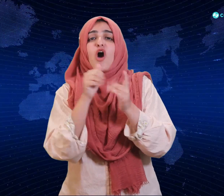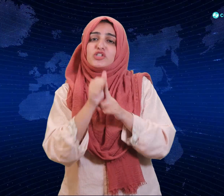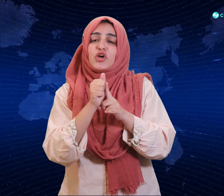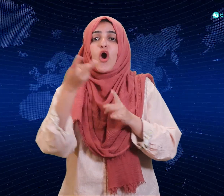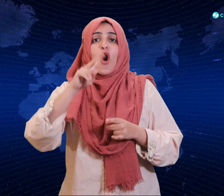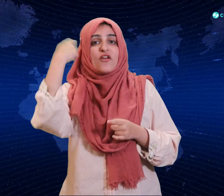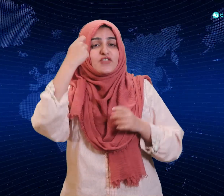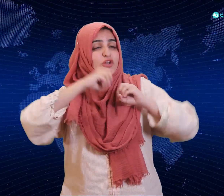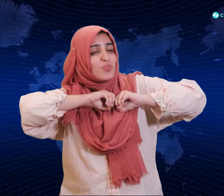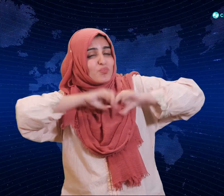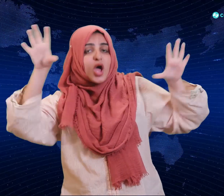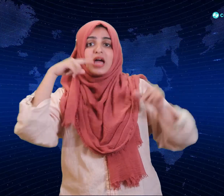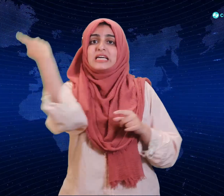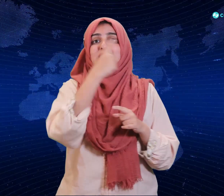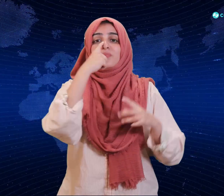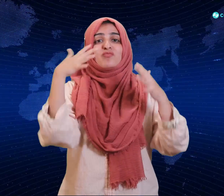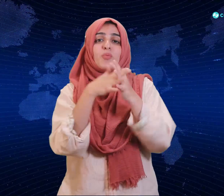out to all who can benefit from this session